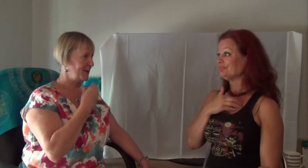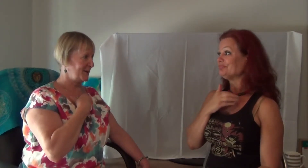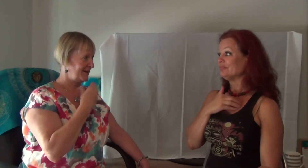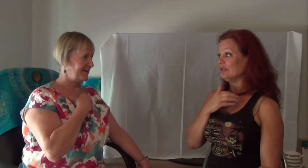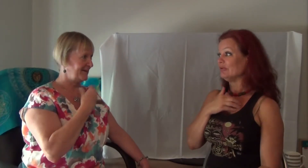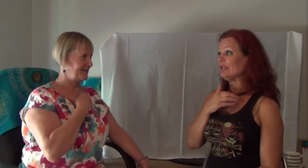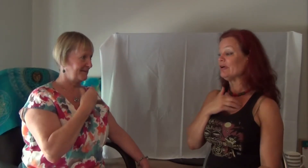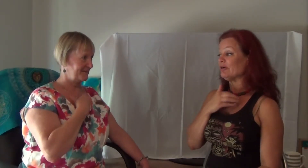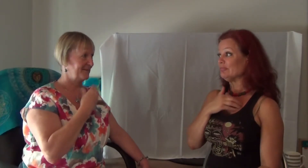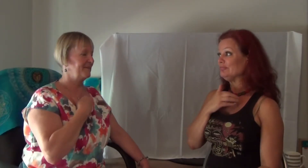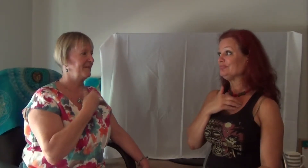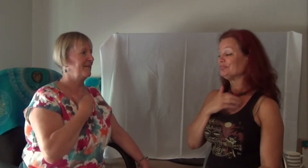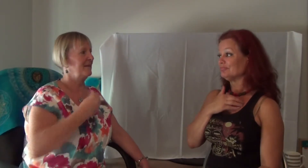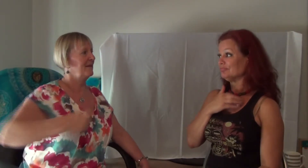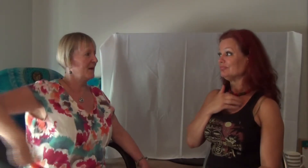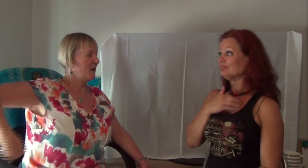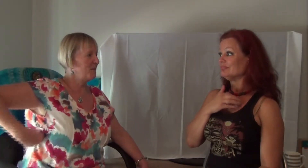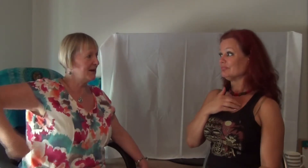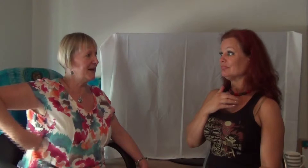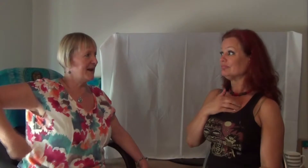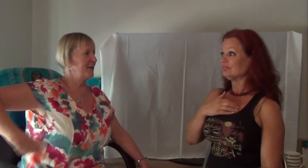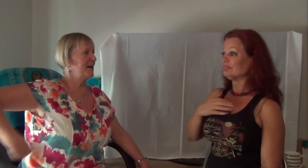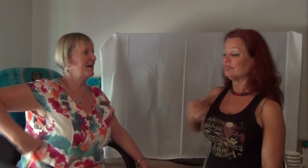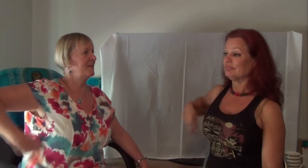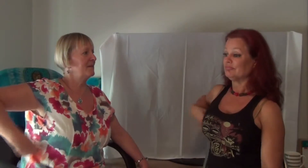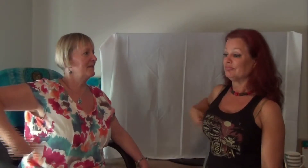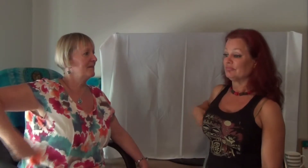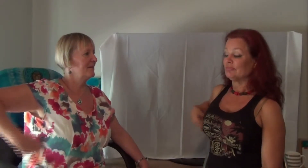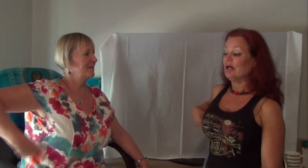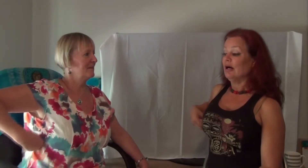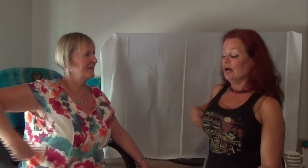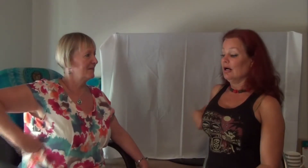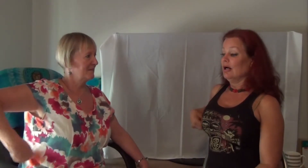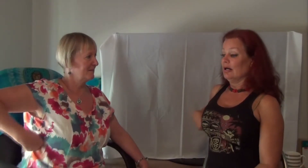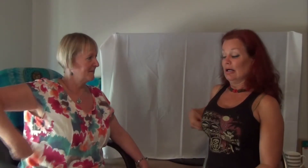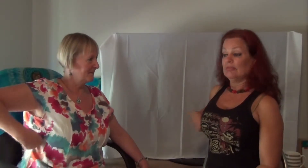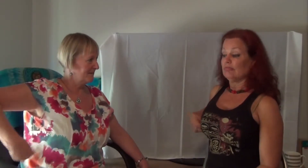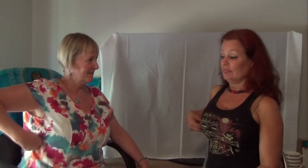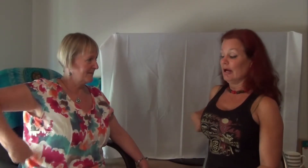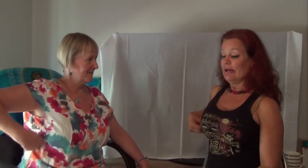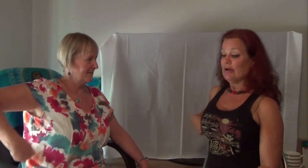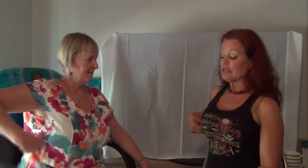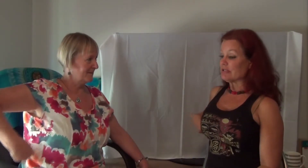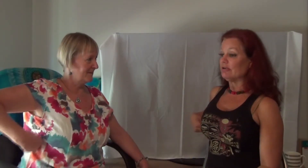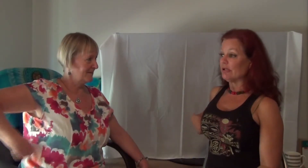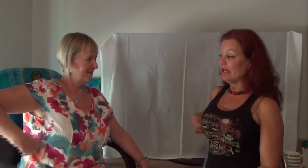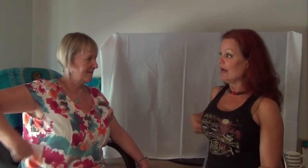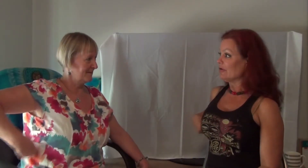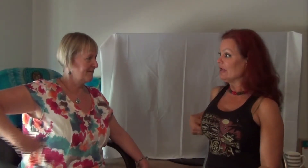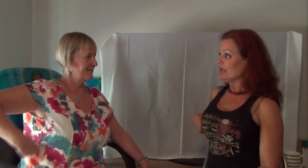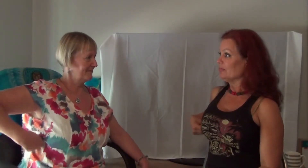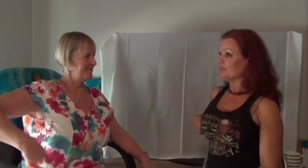hurt. It really hurt. I'm really angry at him. I am still really angry at him.